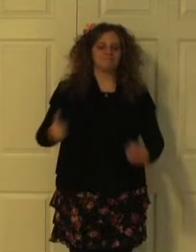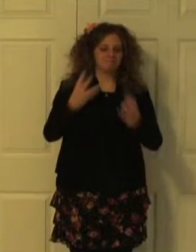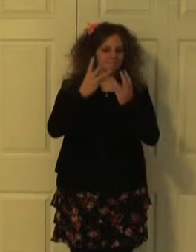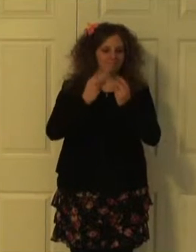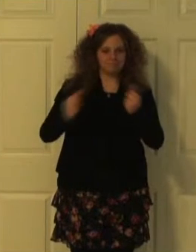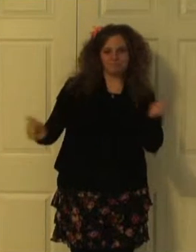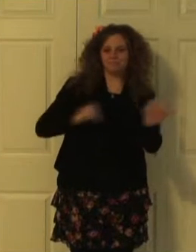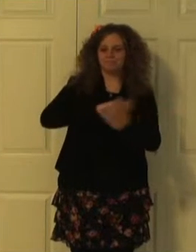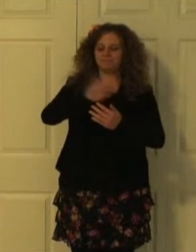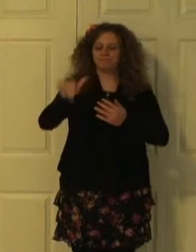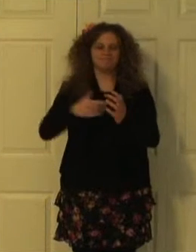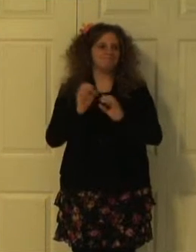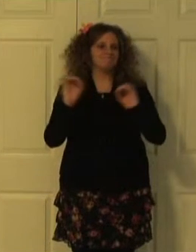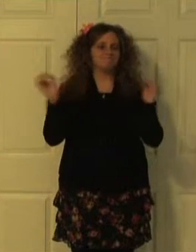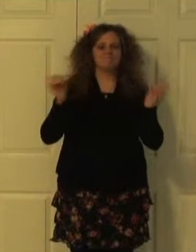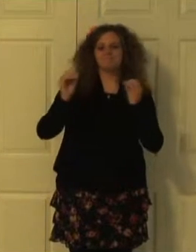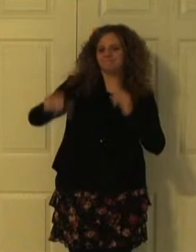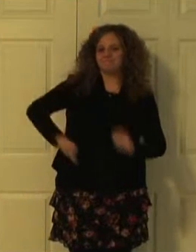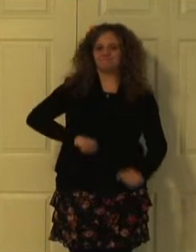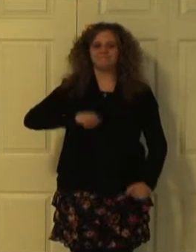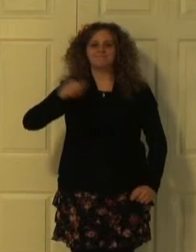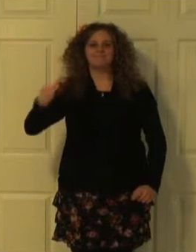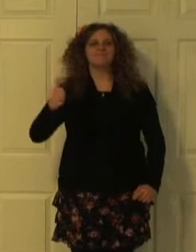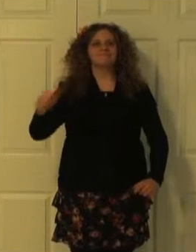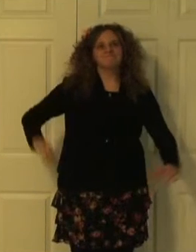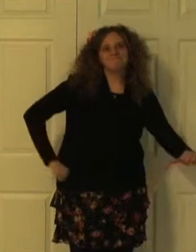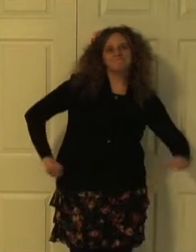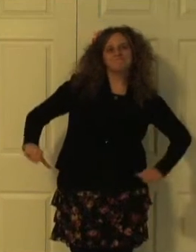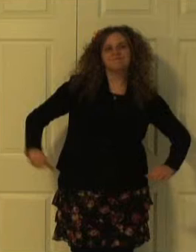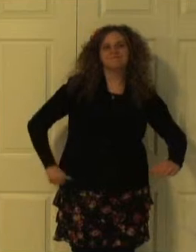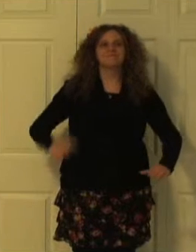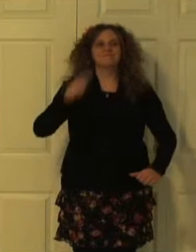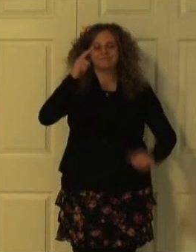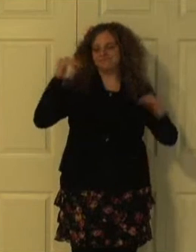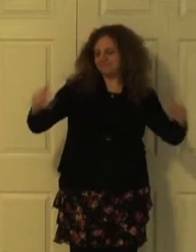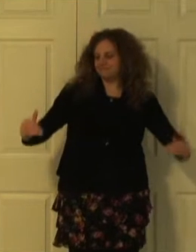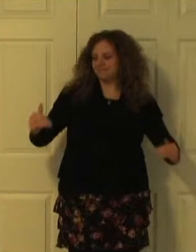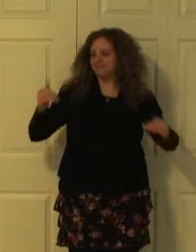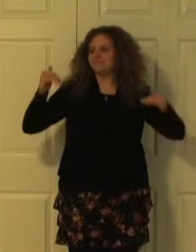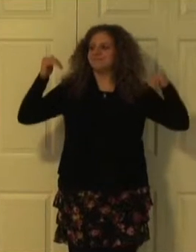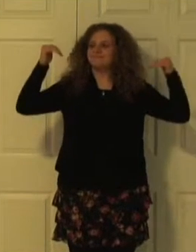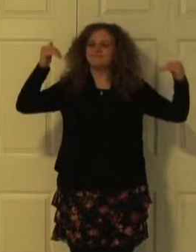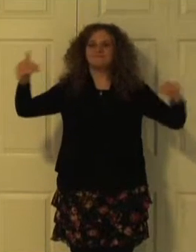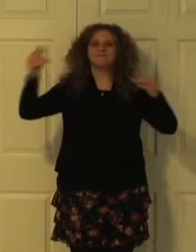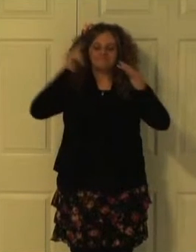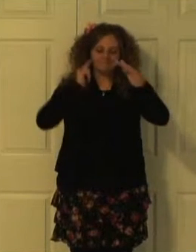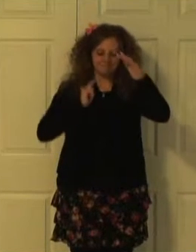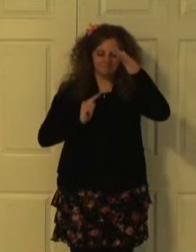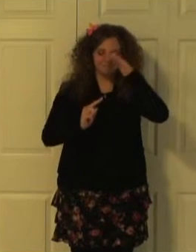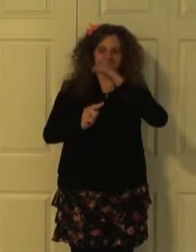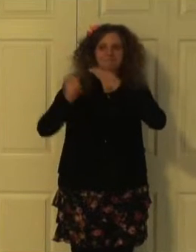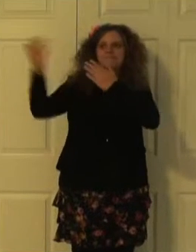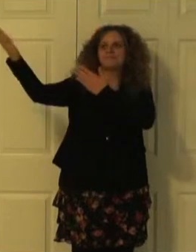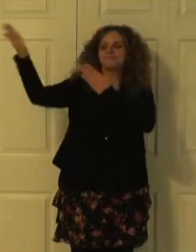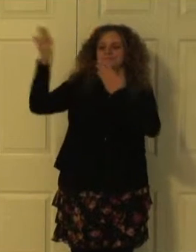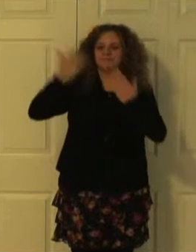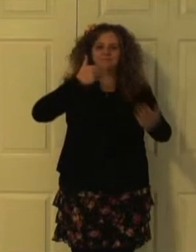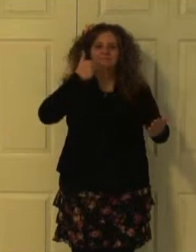He has lifted the lowly. Brings goodness to the poor. My